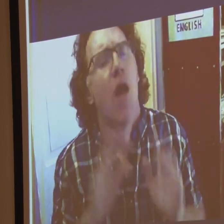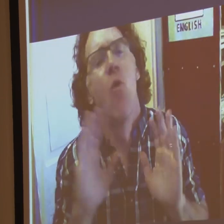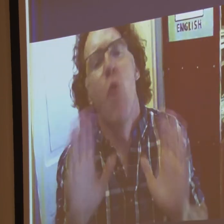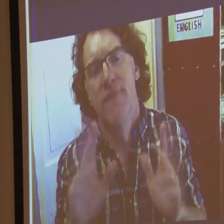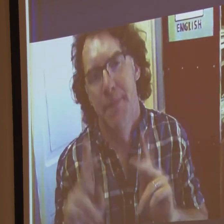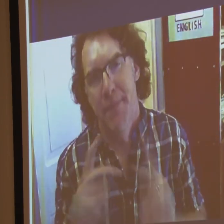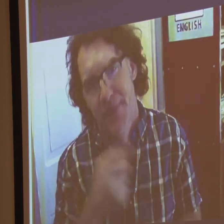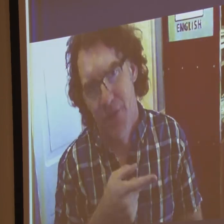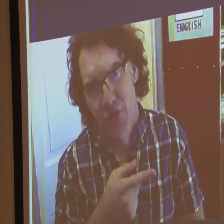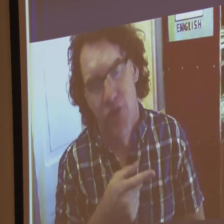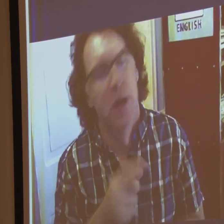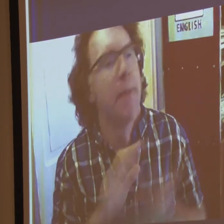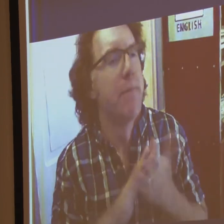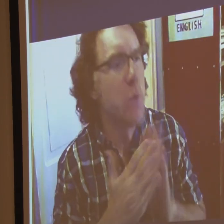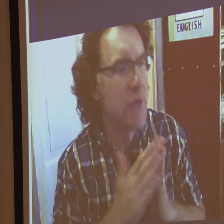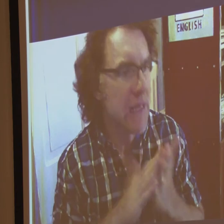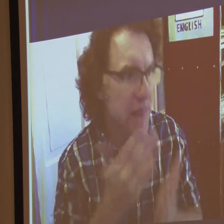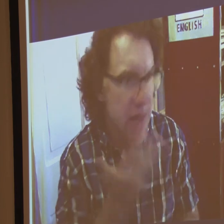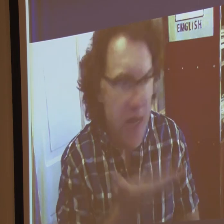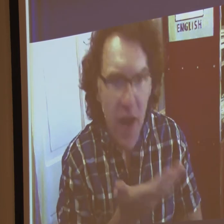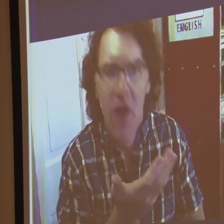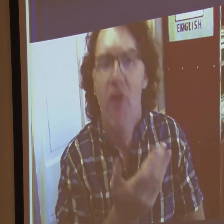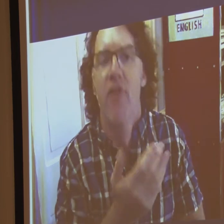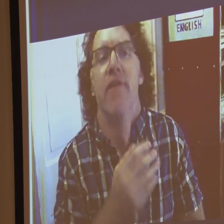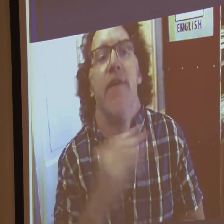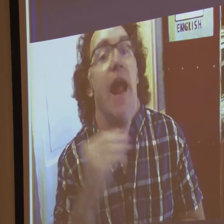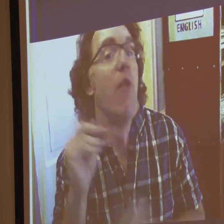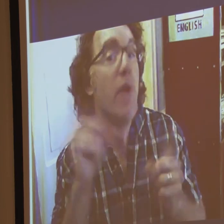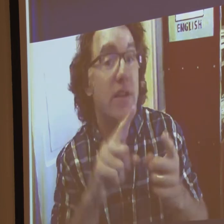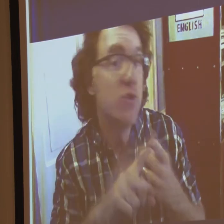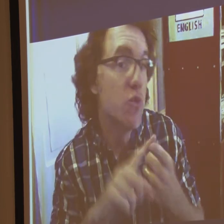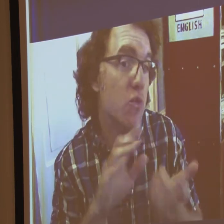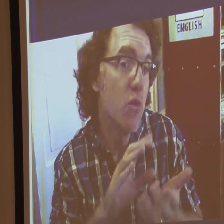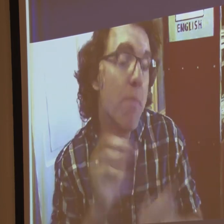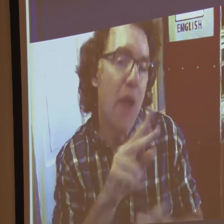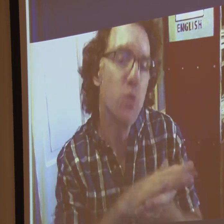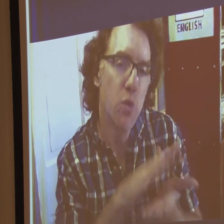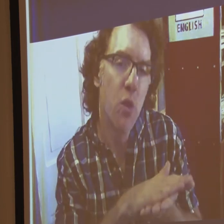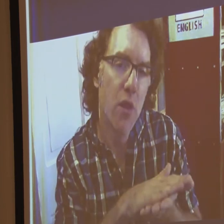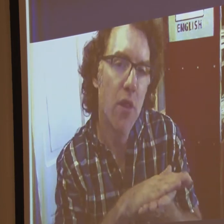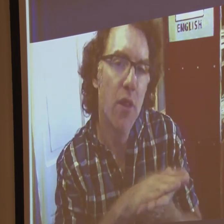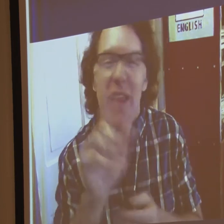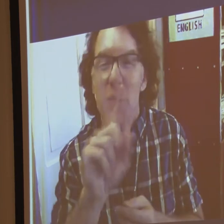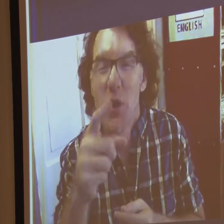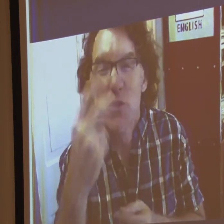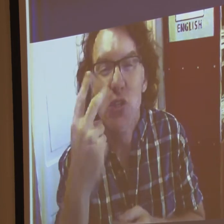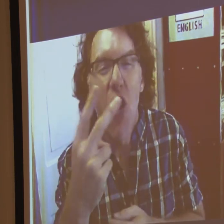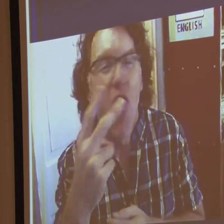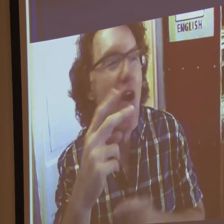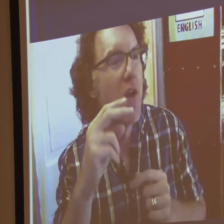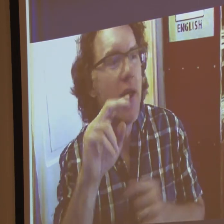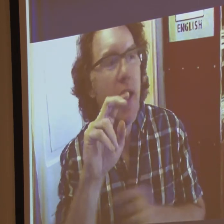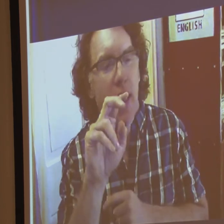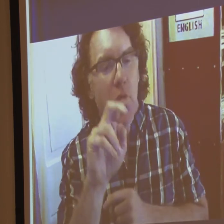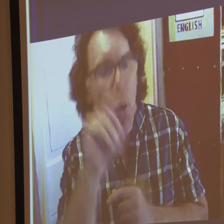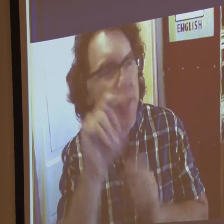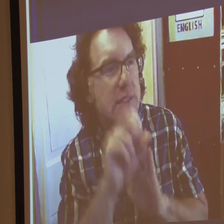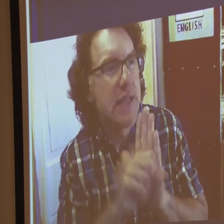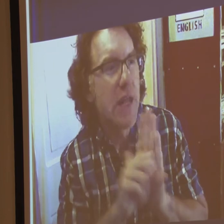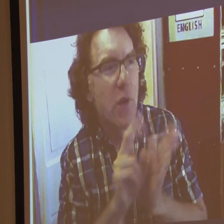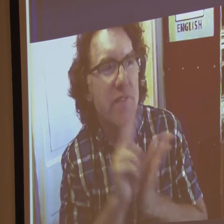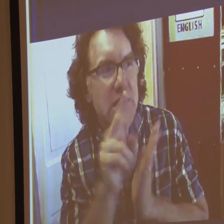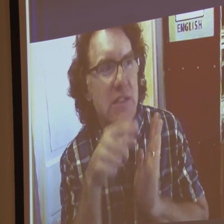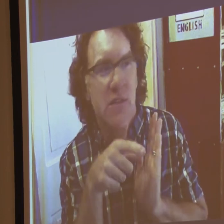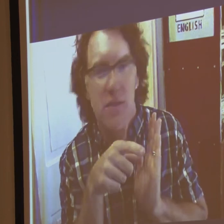So after that, it was wonderful living there. There's wonderful people there. I went back to school. I